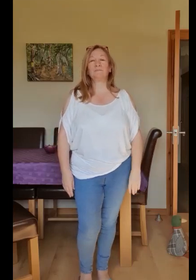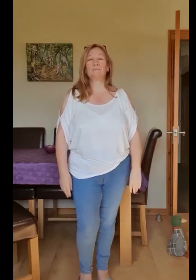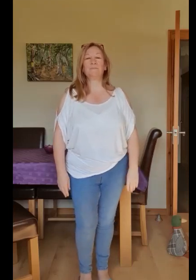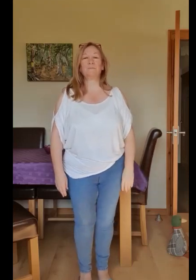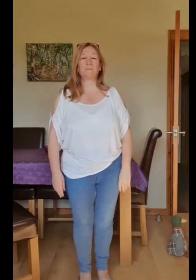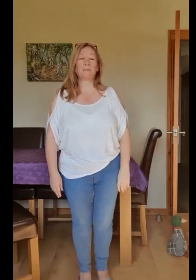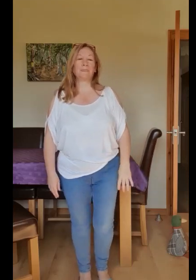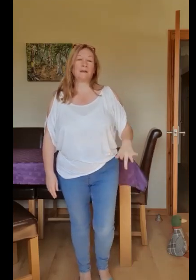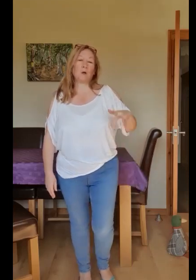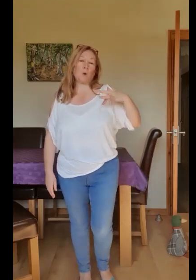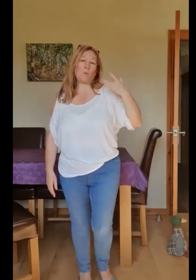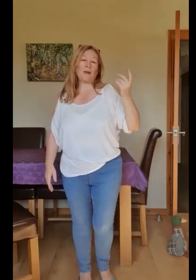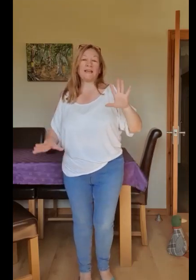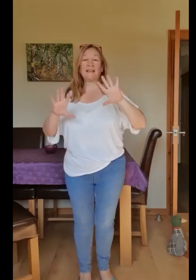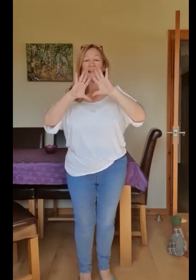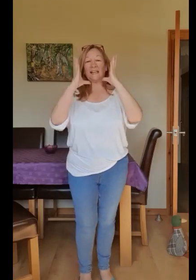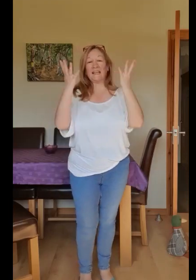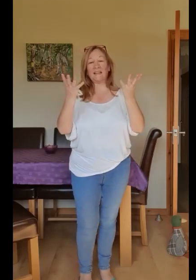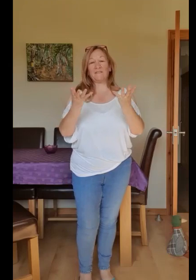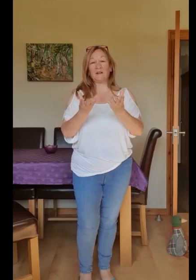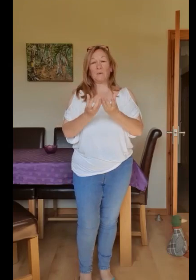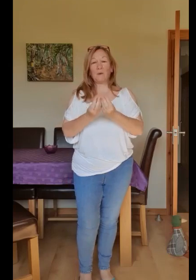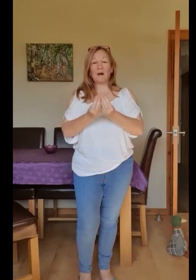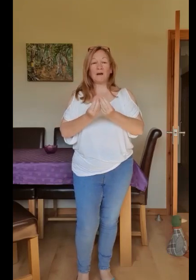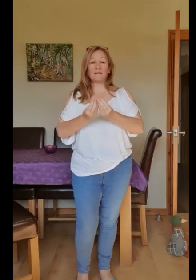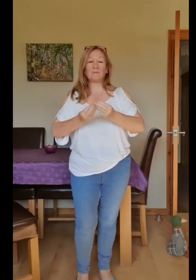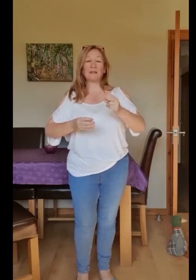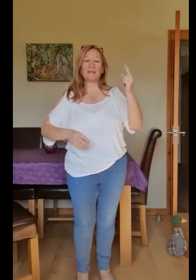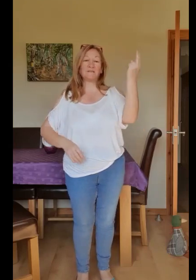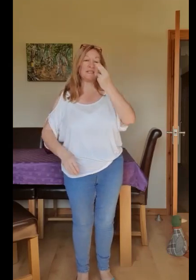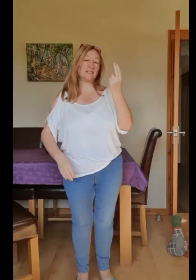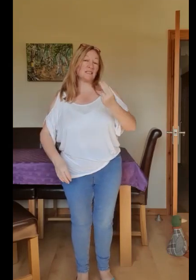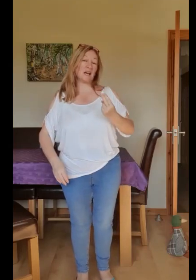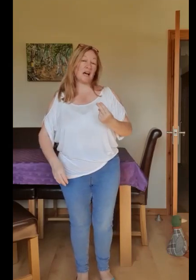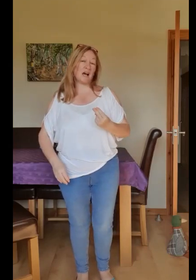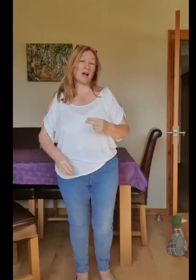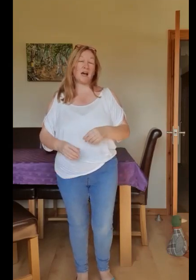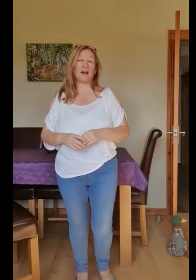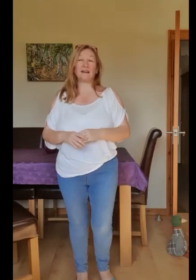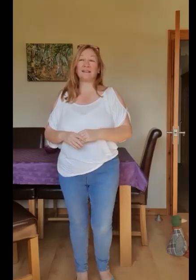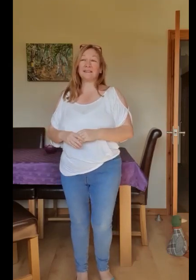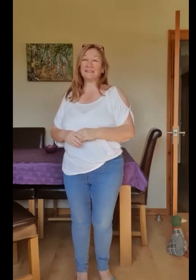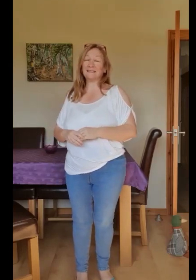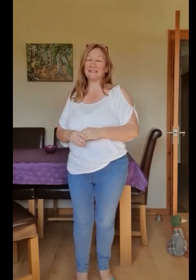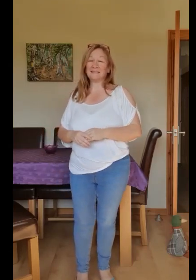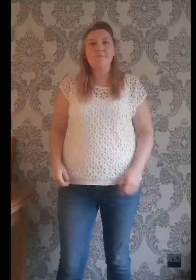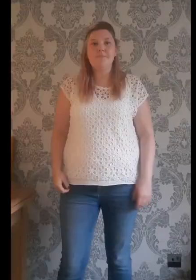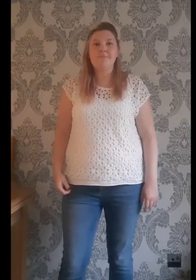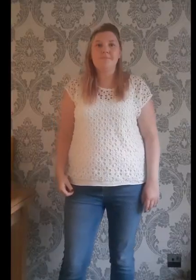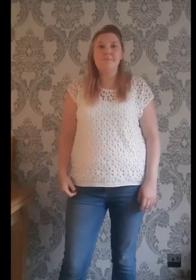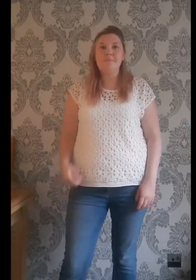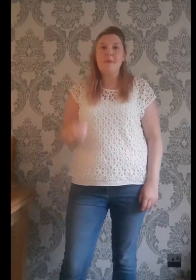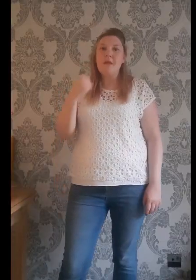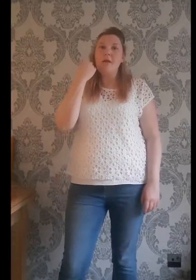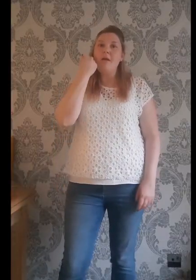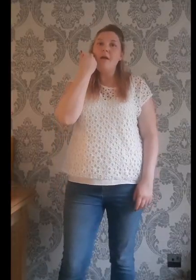we can live in a world that we desire, cause